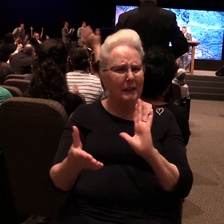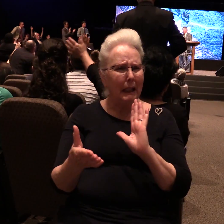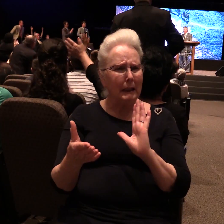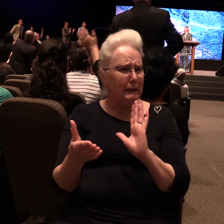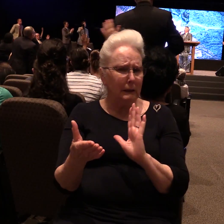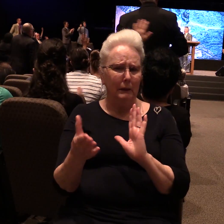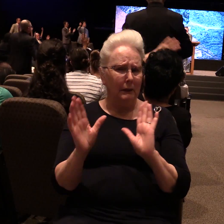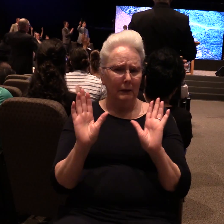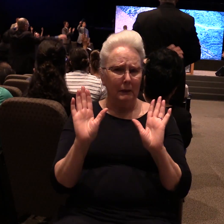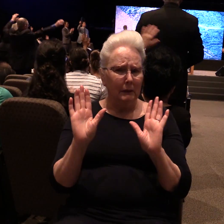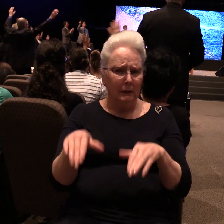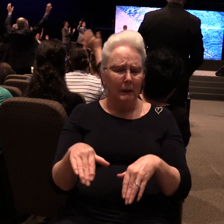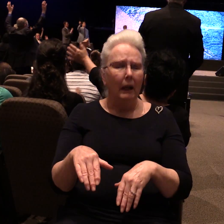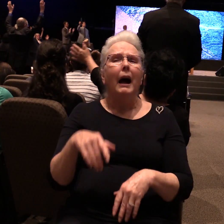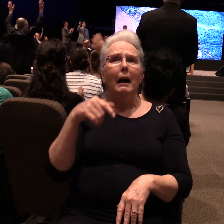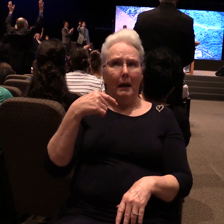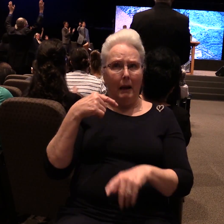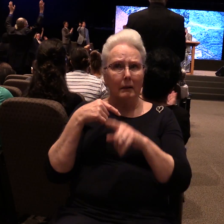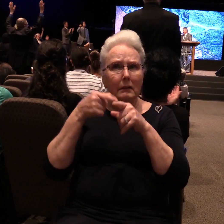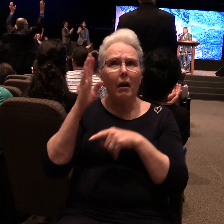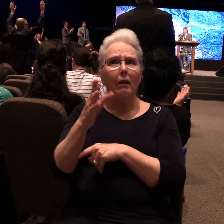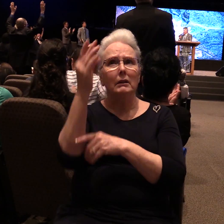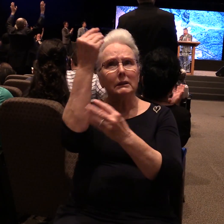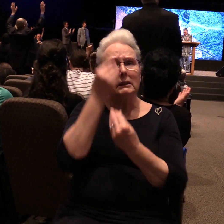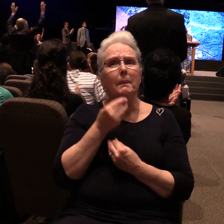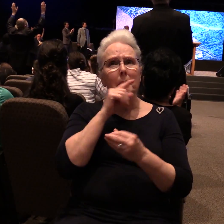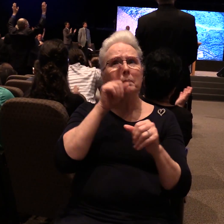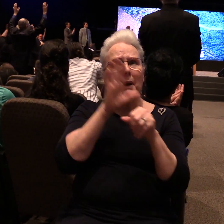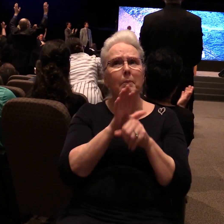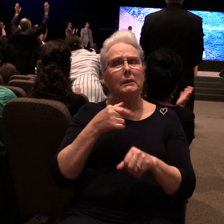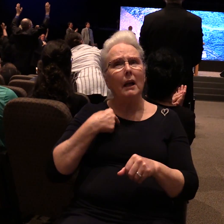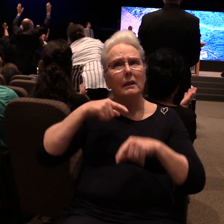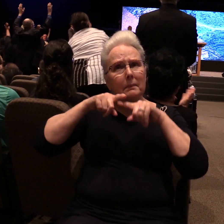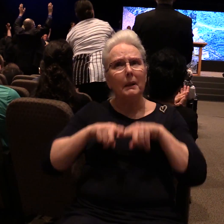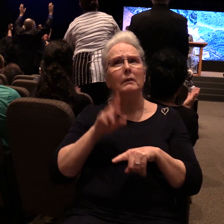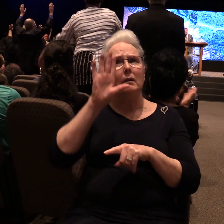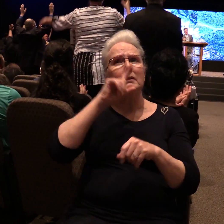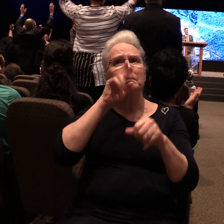my condition? I have a word and I stand on that word.